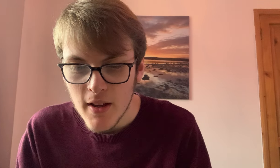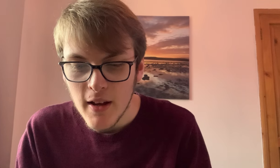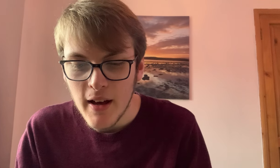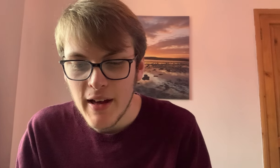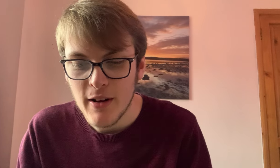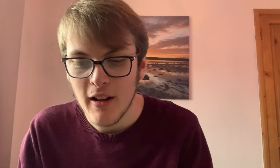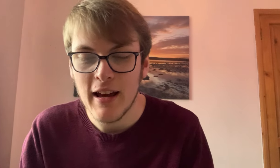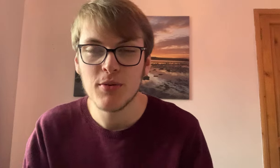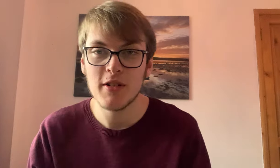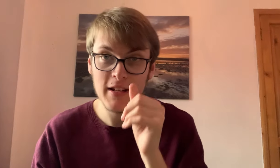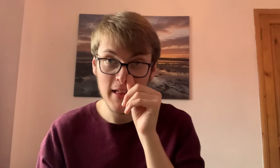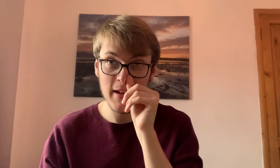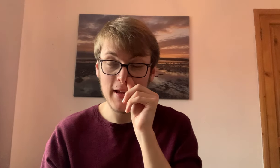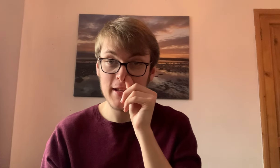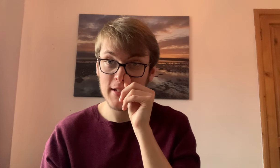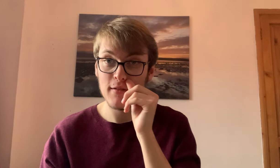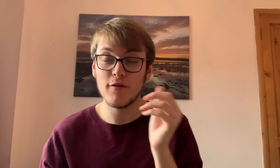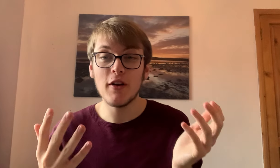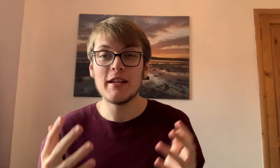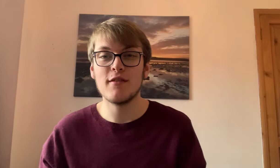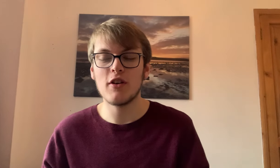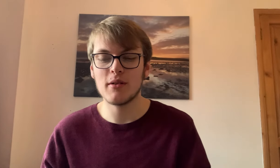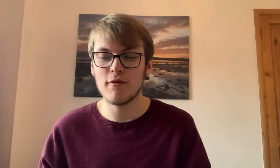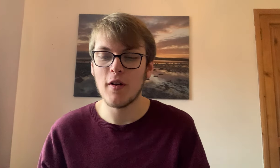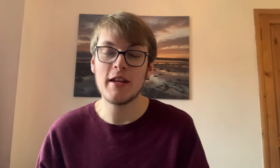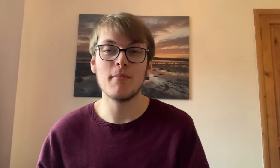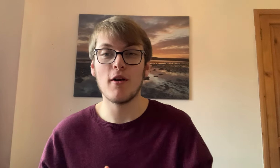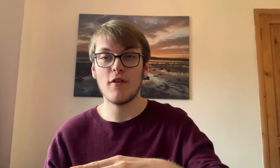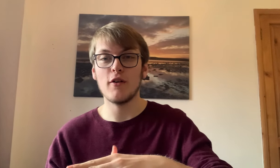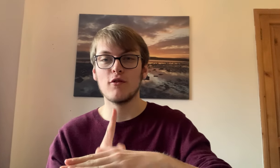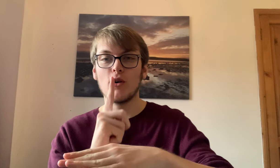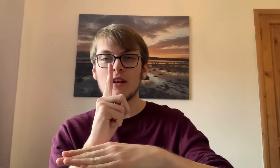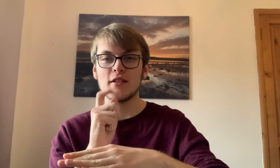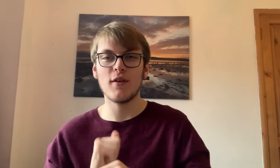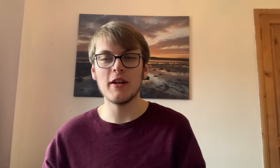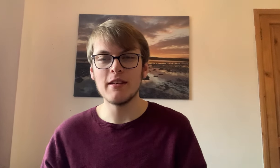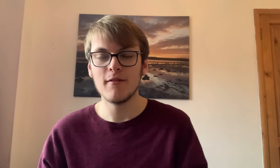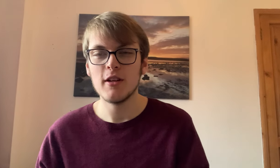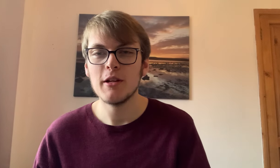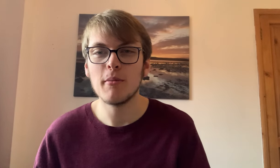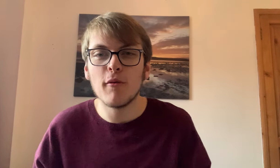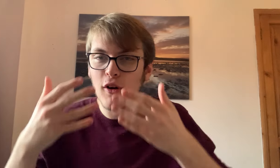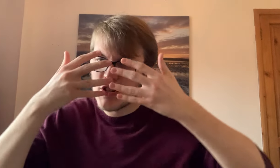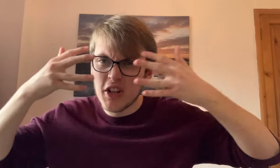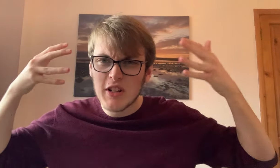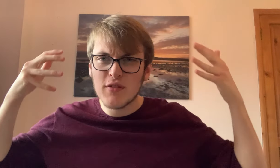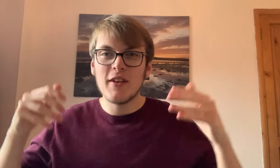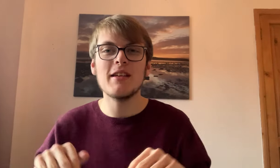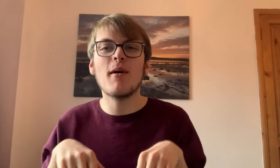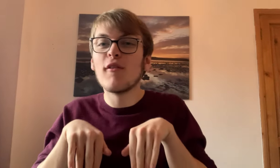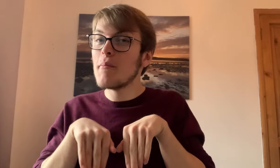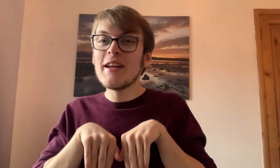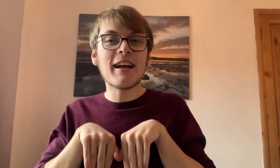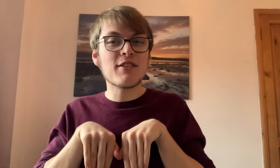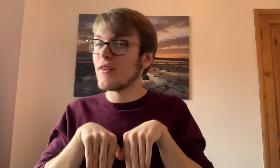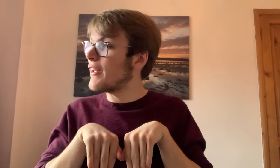And our last one today then is funny. You find something funny. You might find rockets funny. You might find tigers funny. You might find meerkats funny.